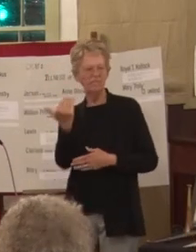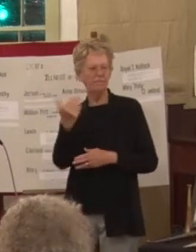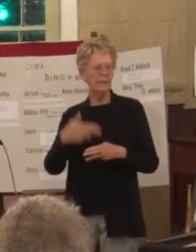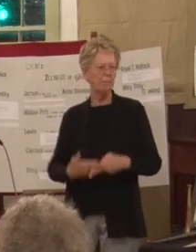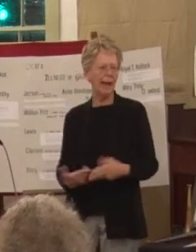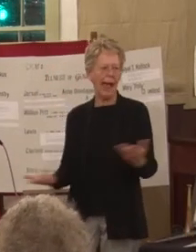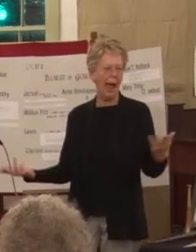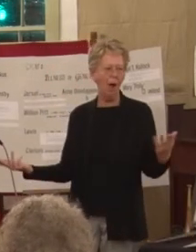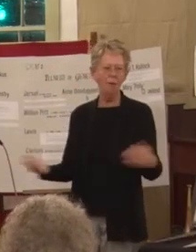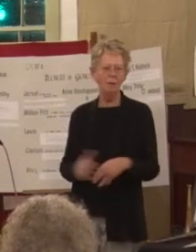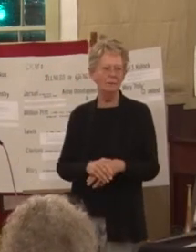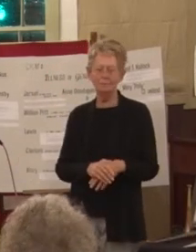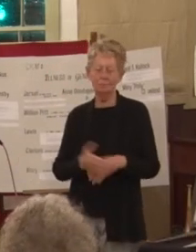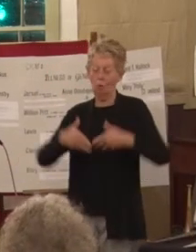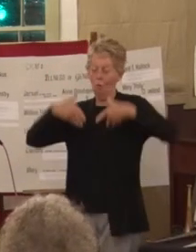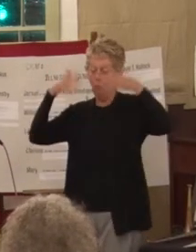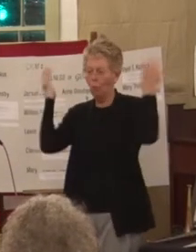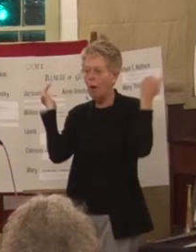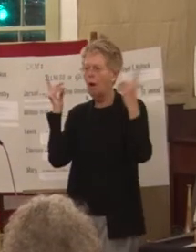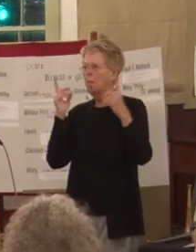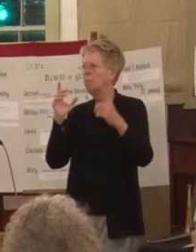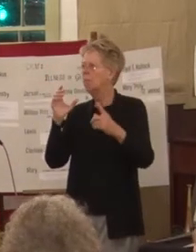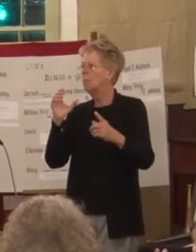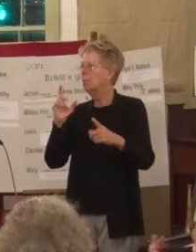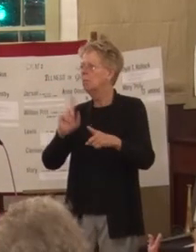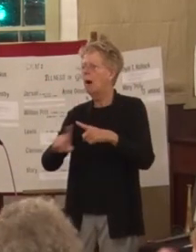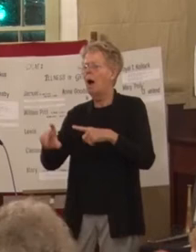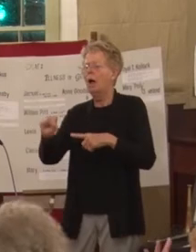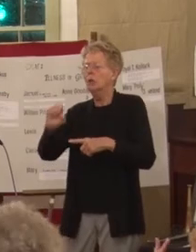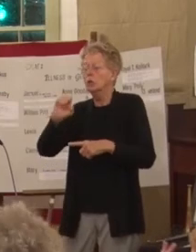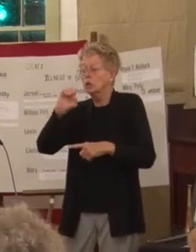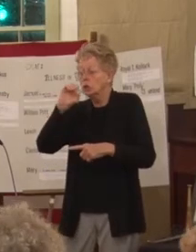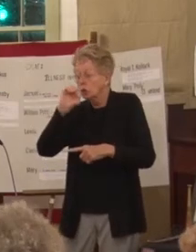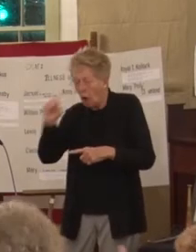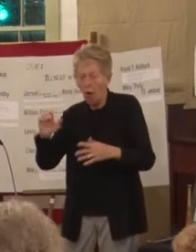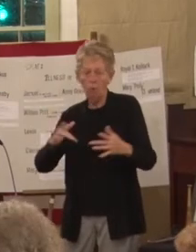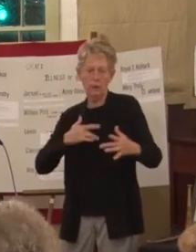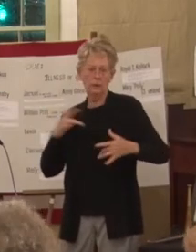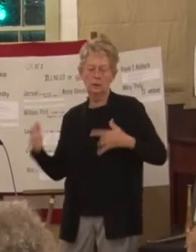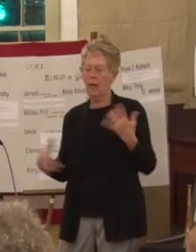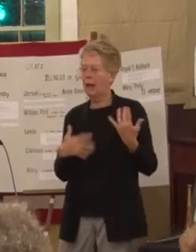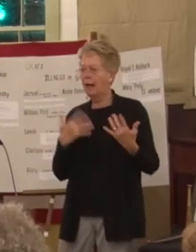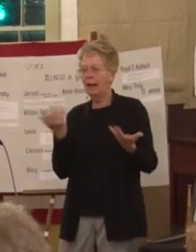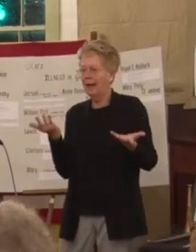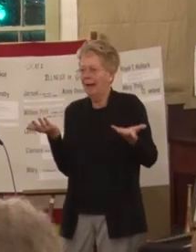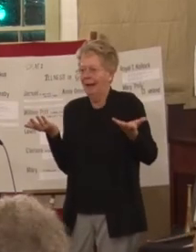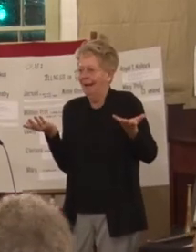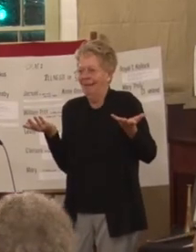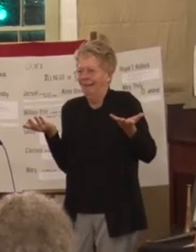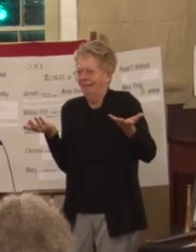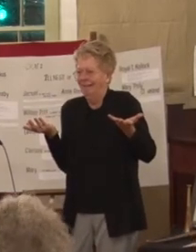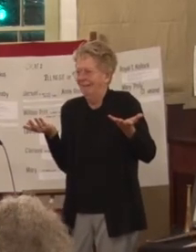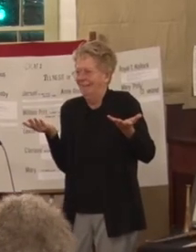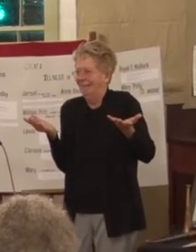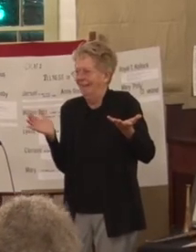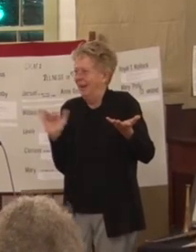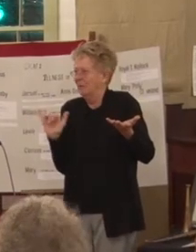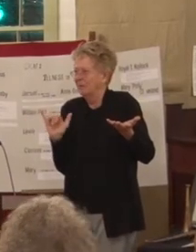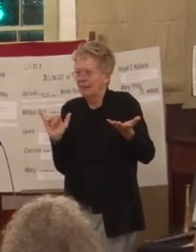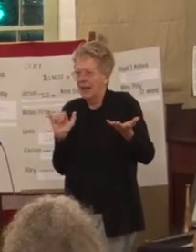was just overwhelming but it was so so exciting because it was like mini you win you